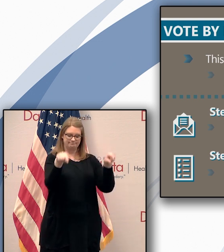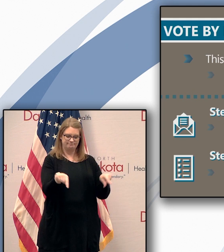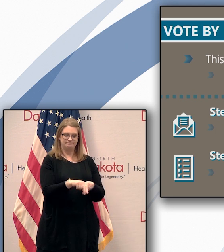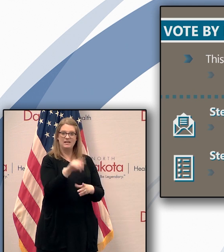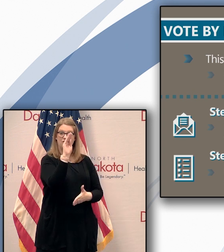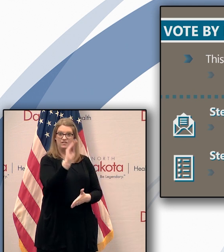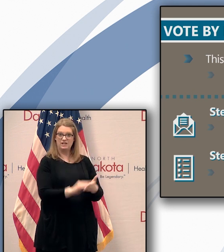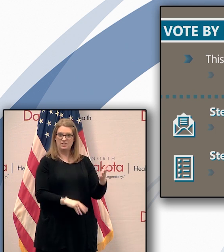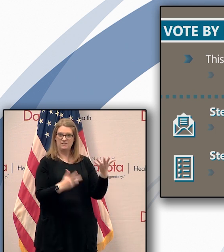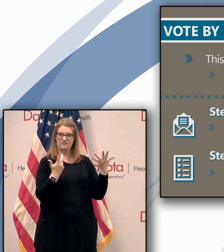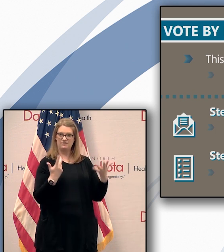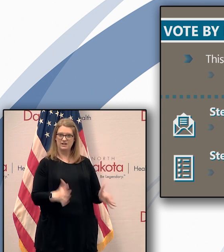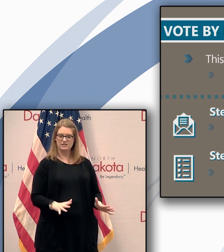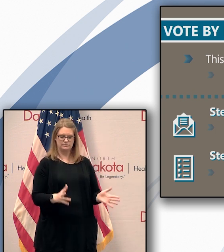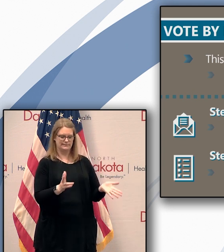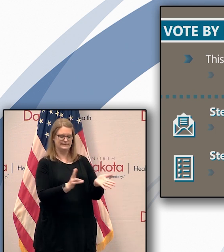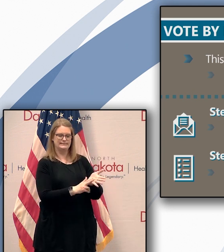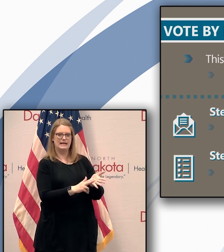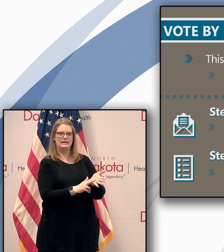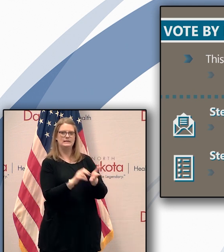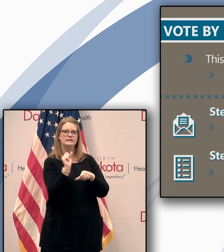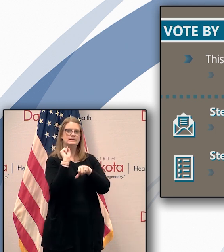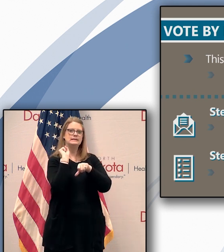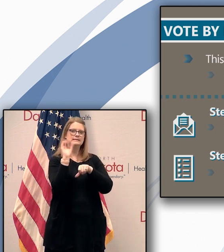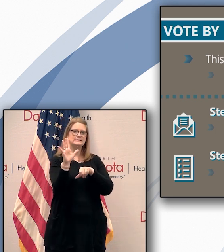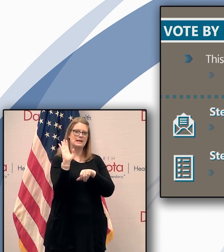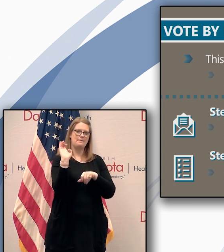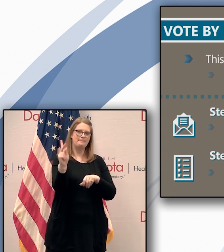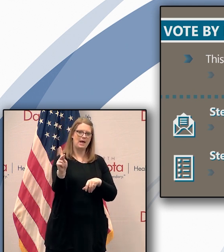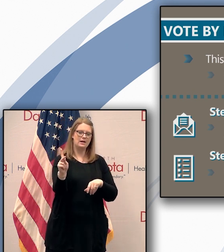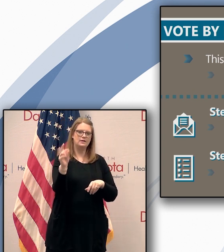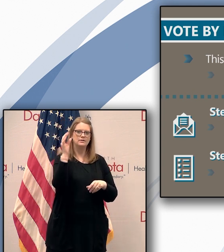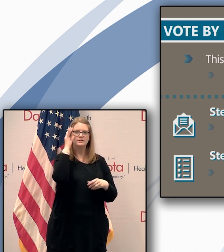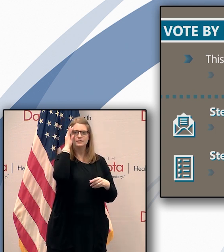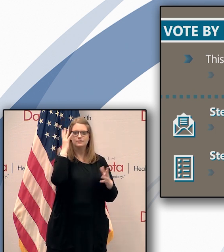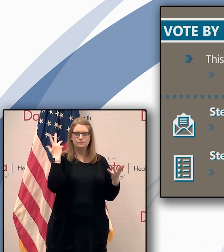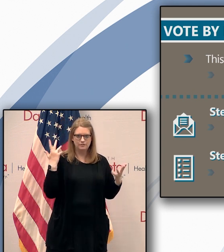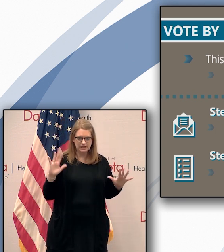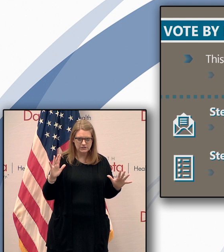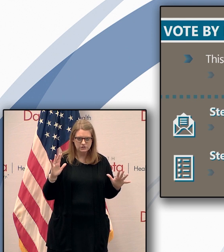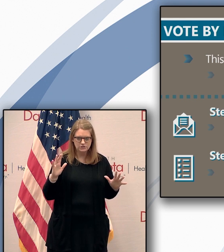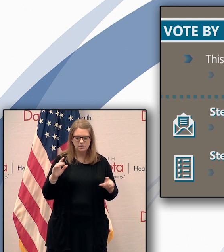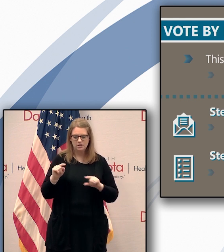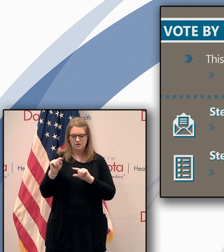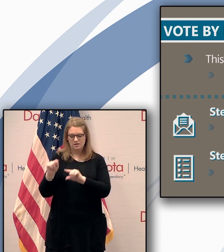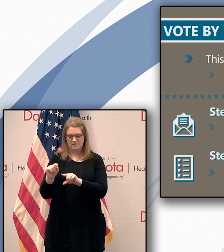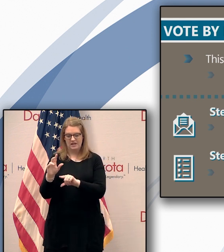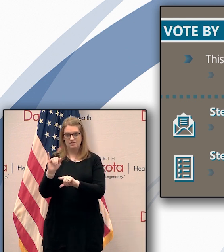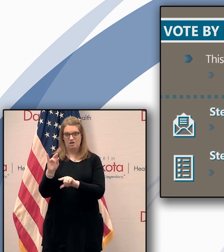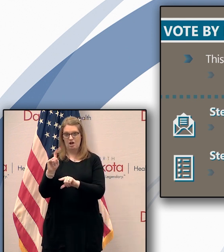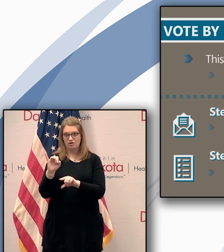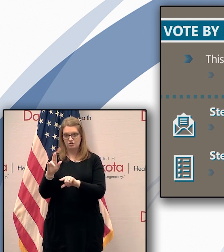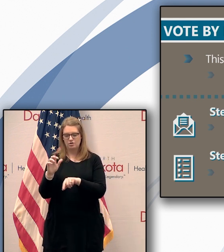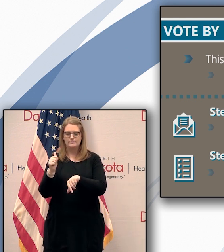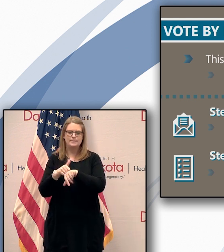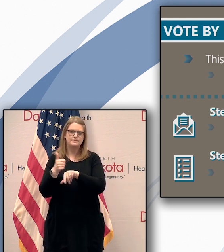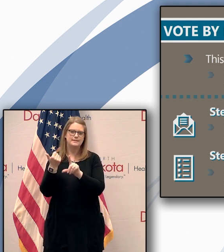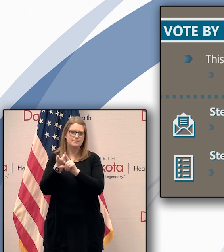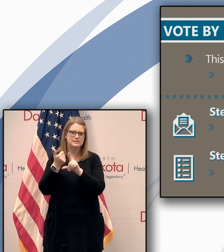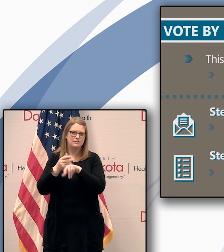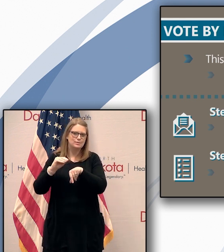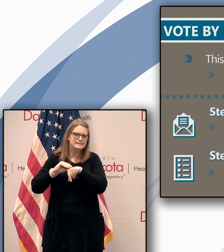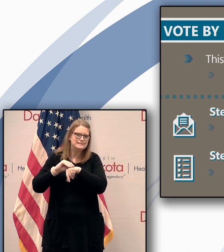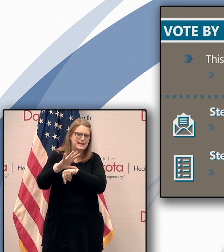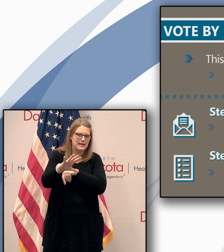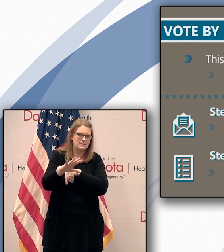if you've received yours in the mail, sign it and return it to your county auditor. After you've done that, they will send you the mail-in ballot. Completed ballots